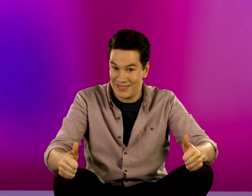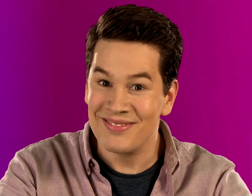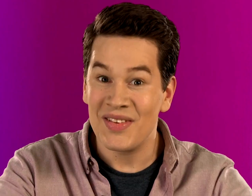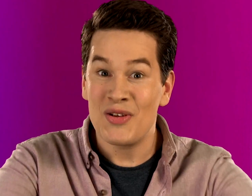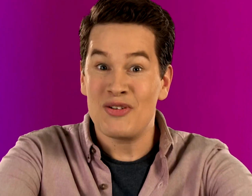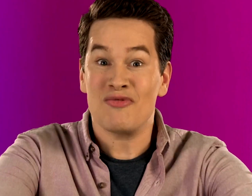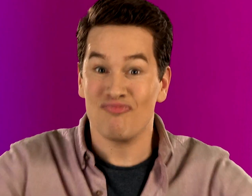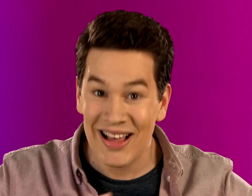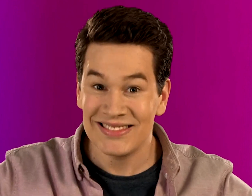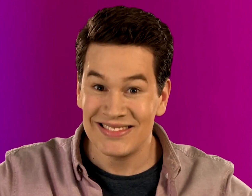Are you ready?